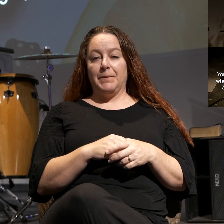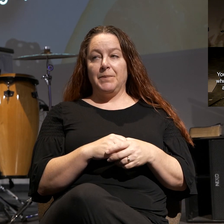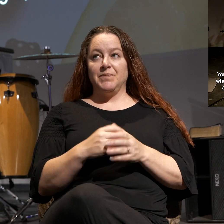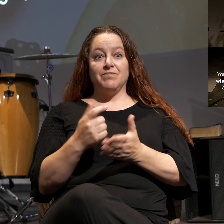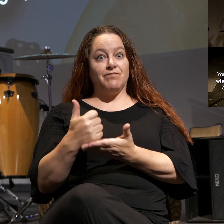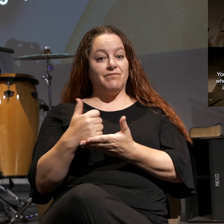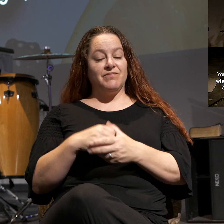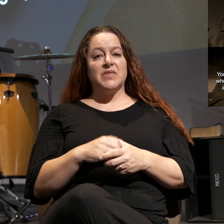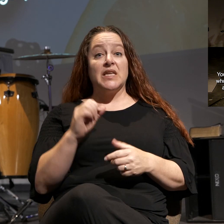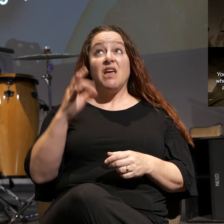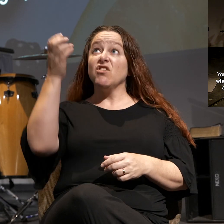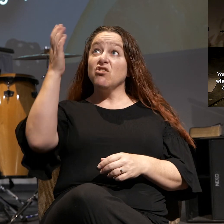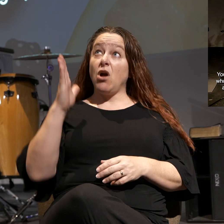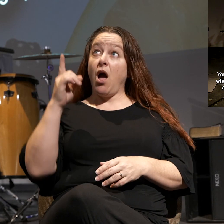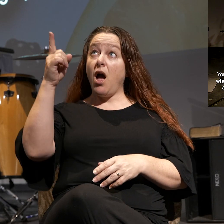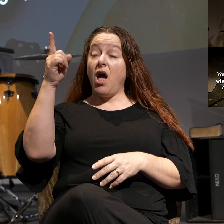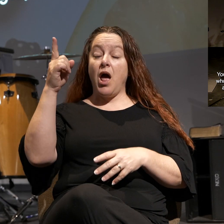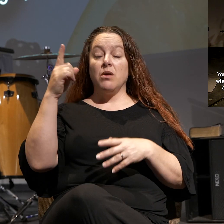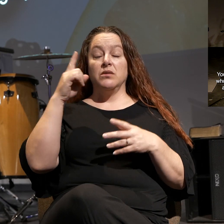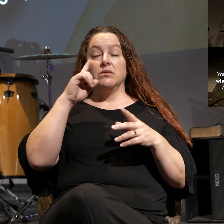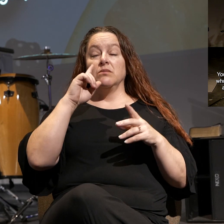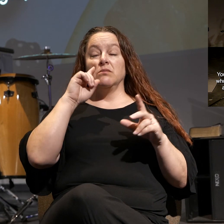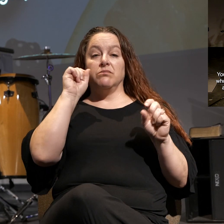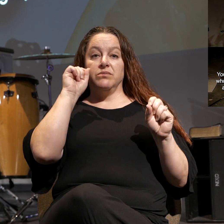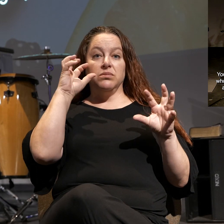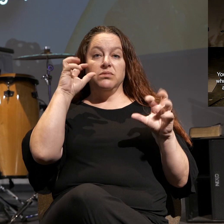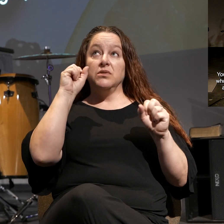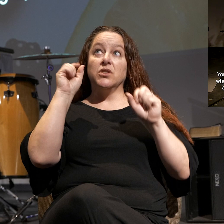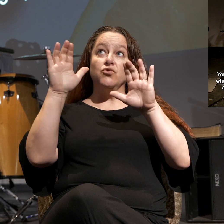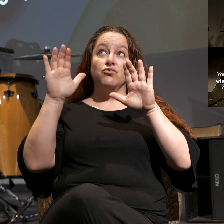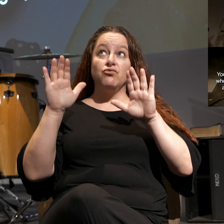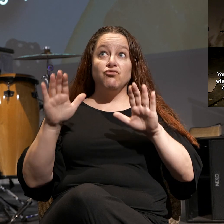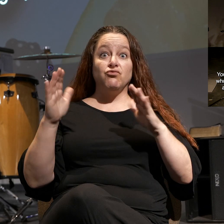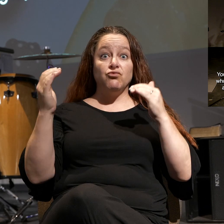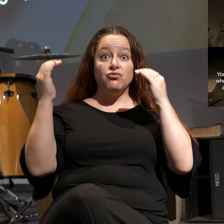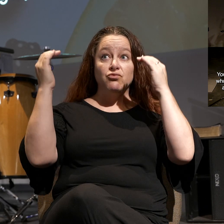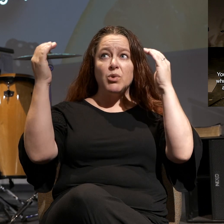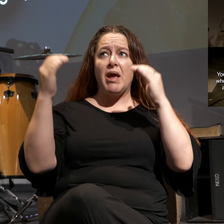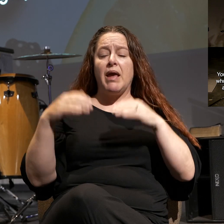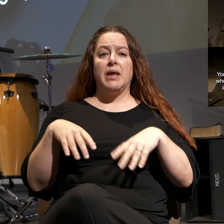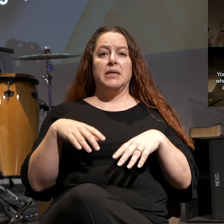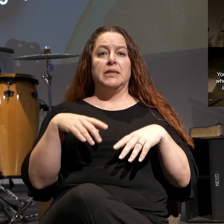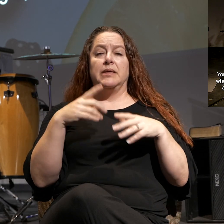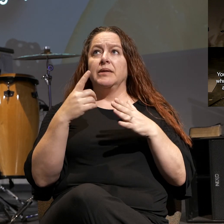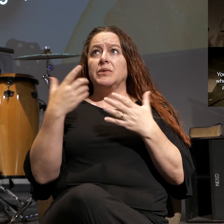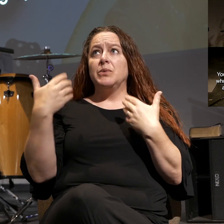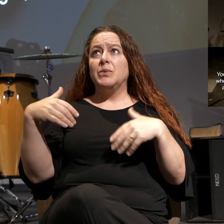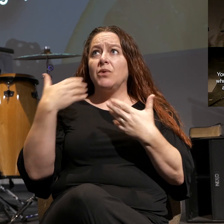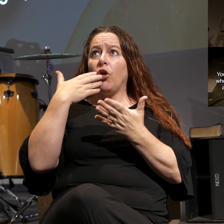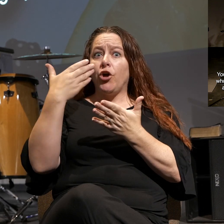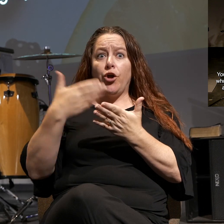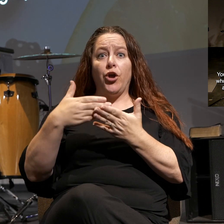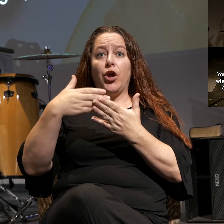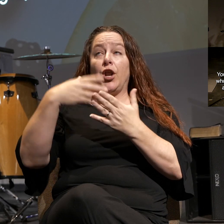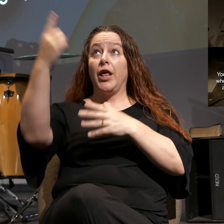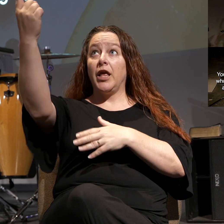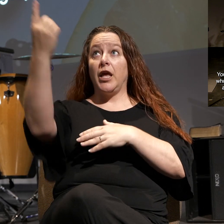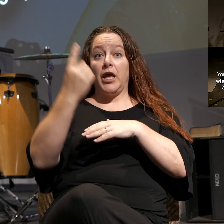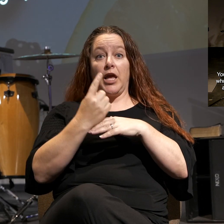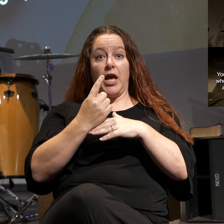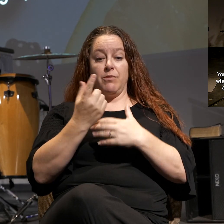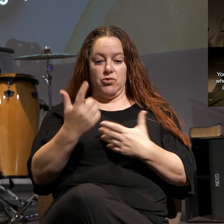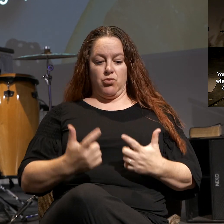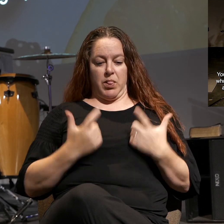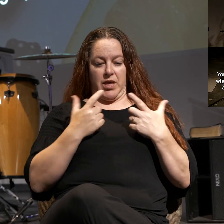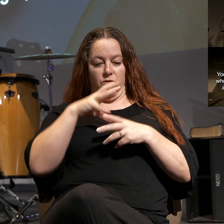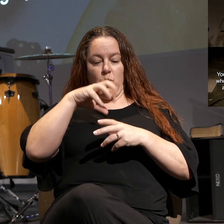If the God who is indescribably great and unimaginably good comes to dwell within